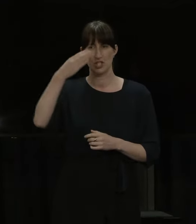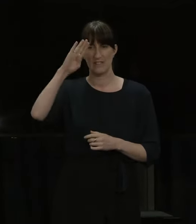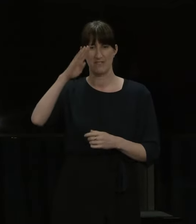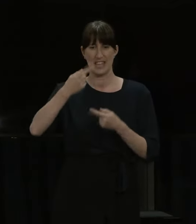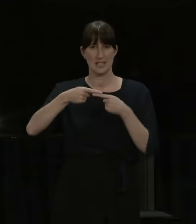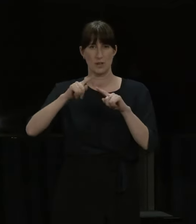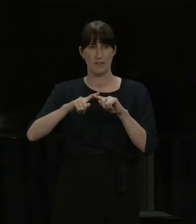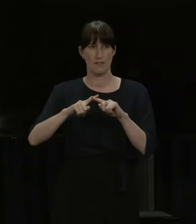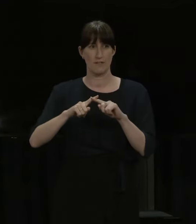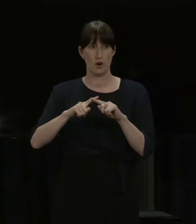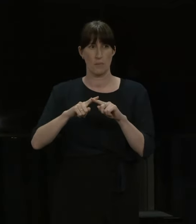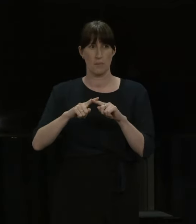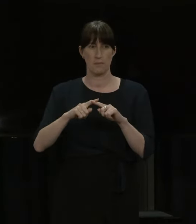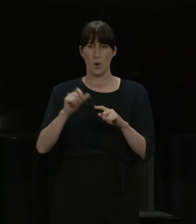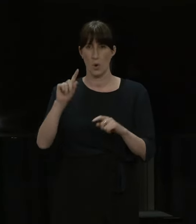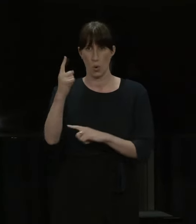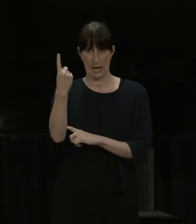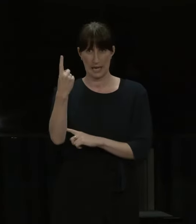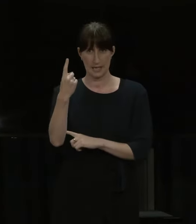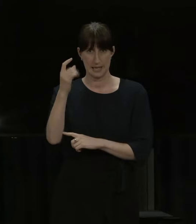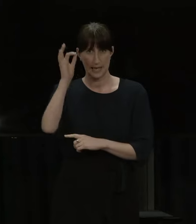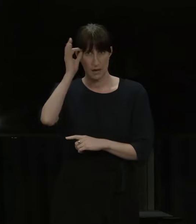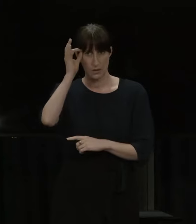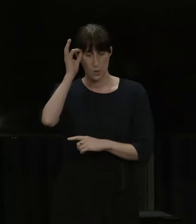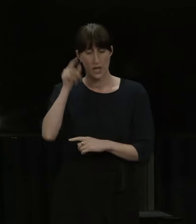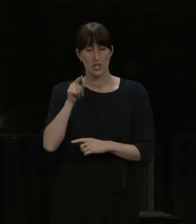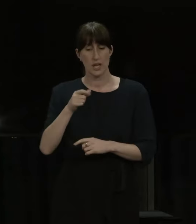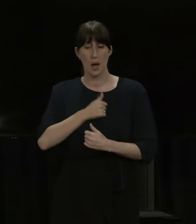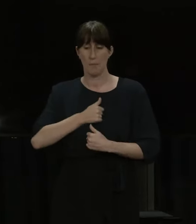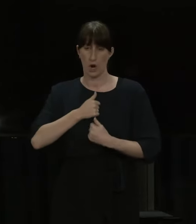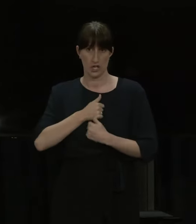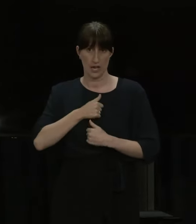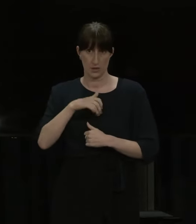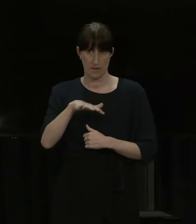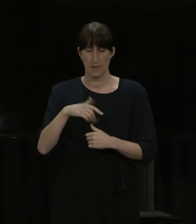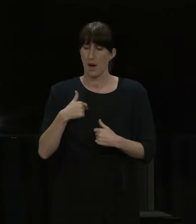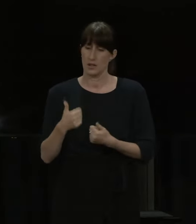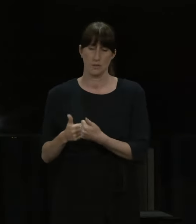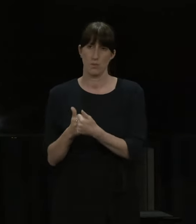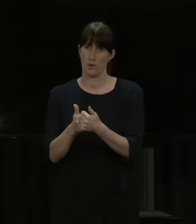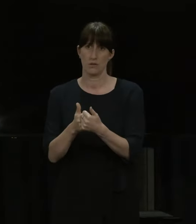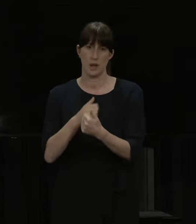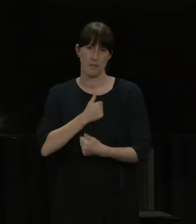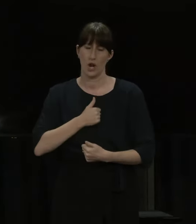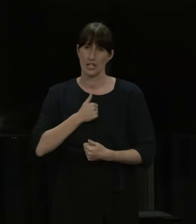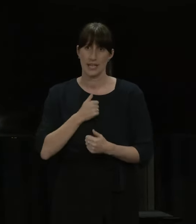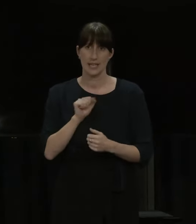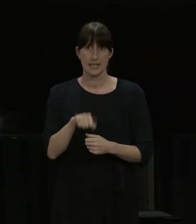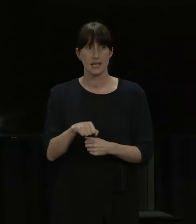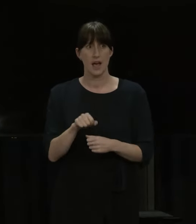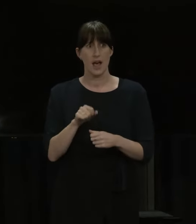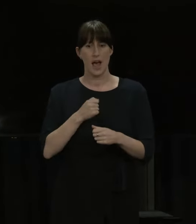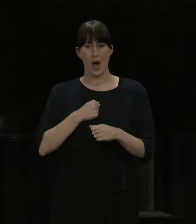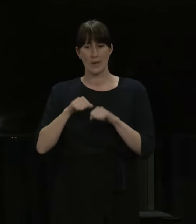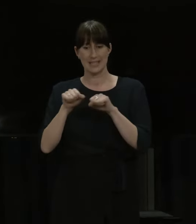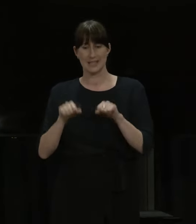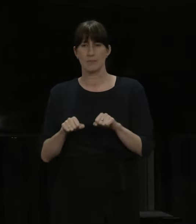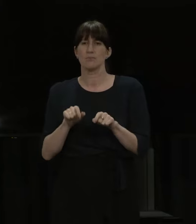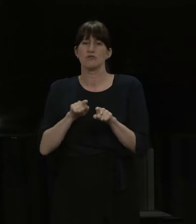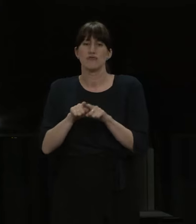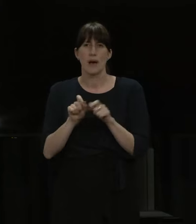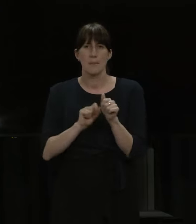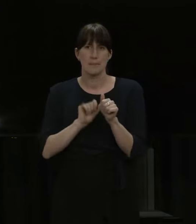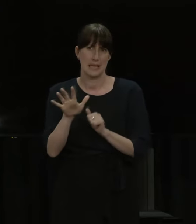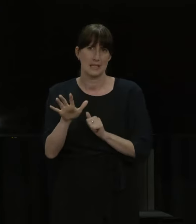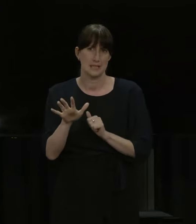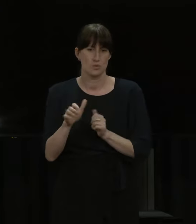report, she offered an apology to those families. And I endorse that apology. We always strive to make sure the system does its best for whānau and for